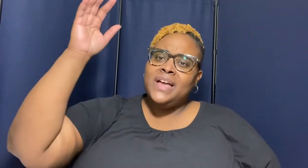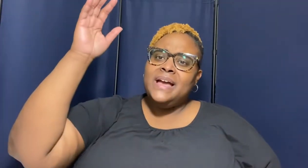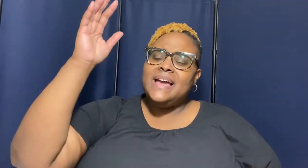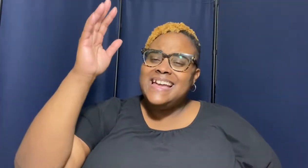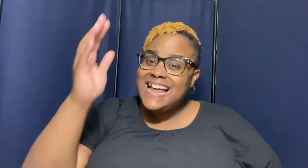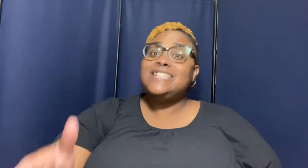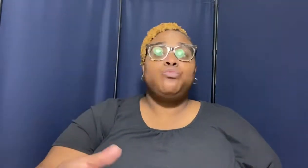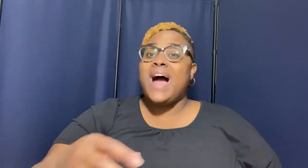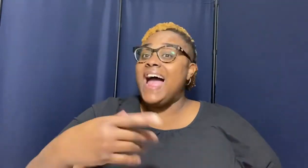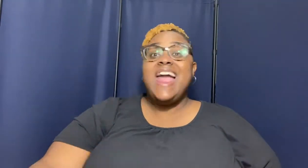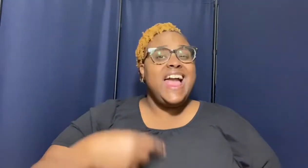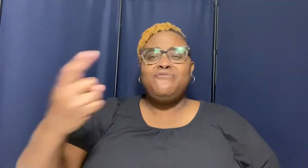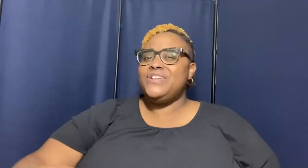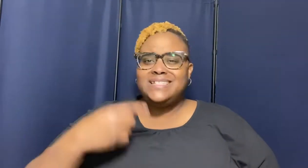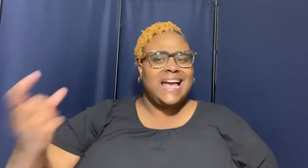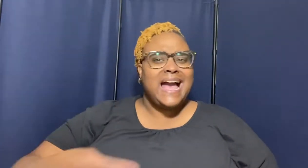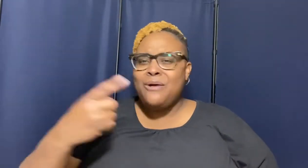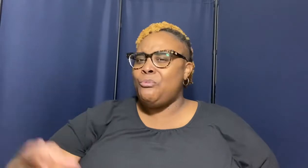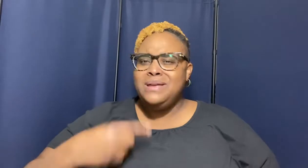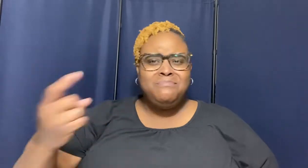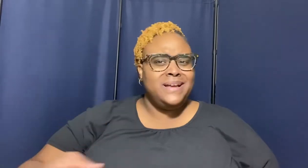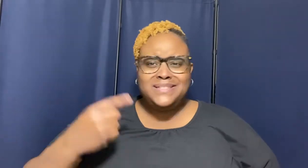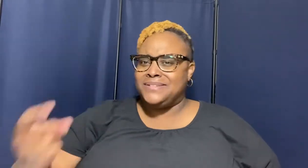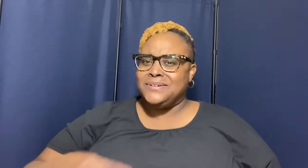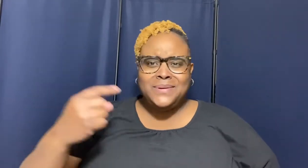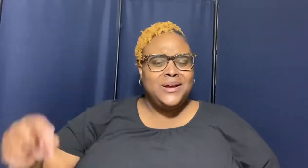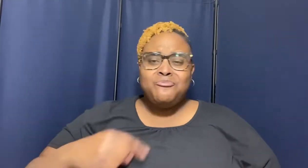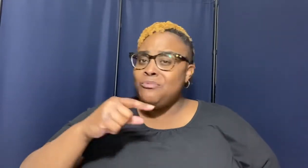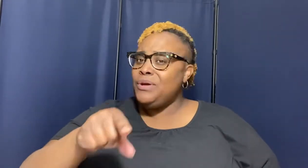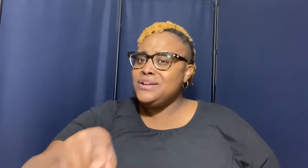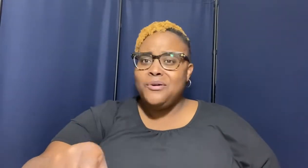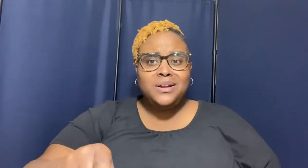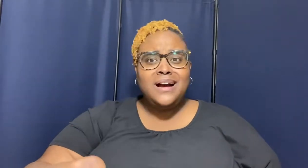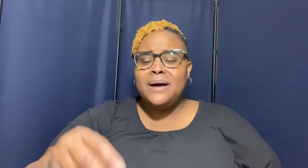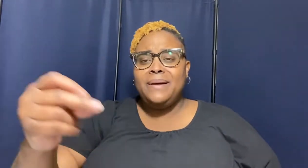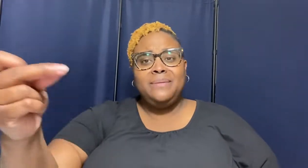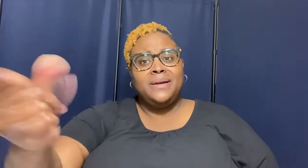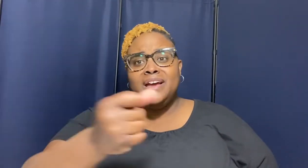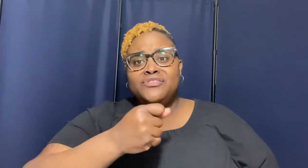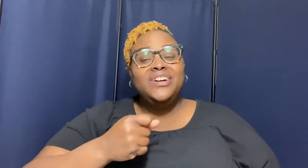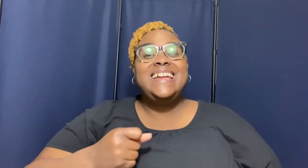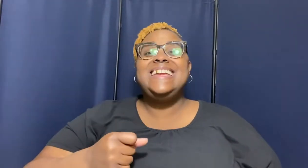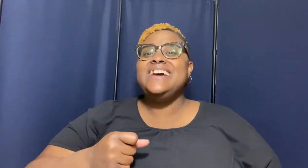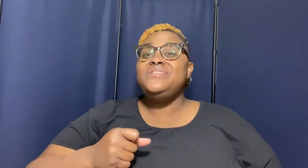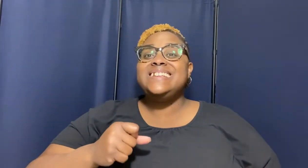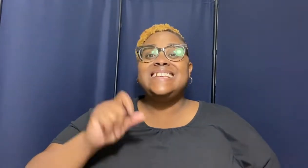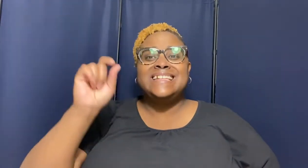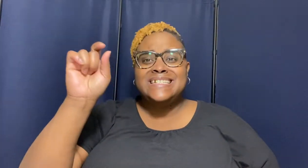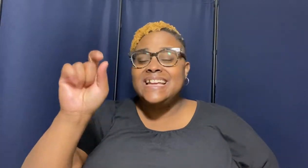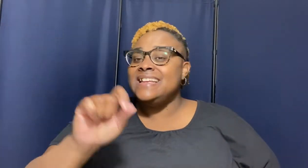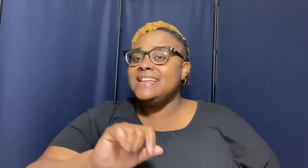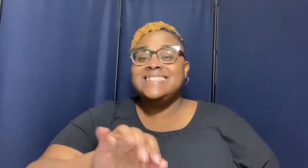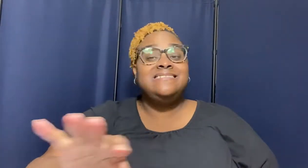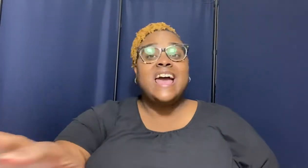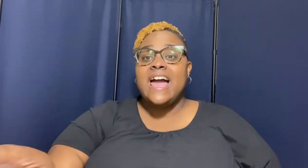that's why every time we mess up when we go to god baby forgiveness is is is there